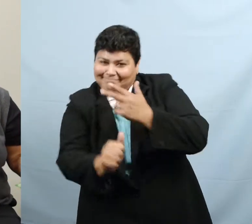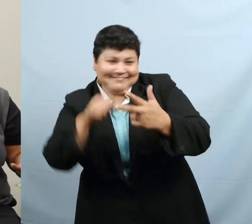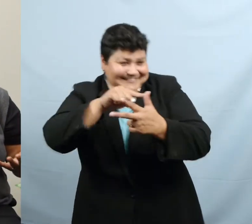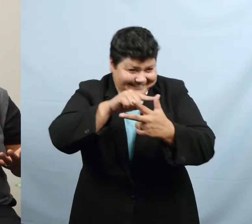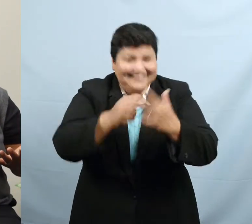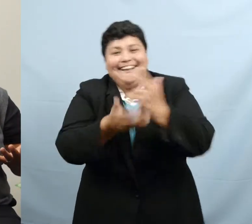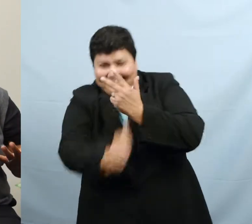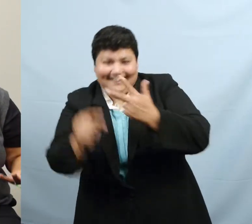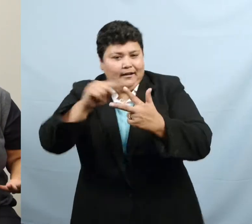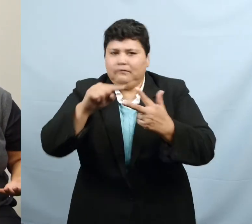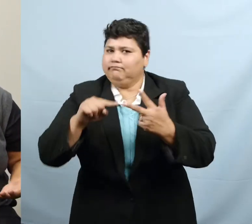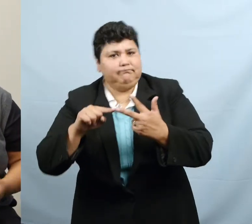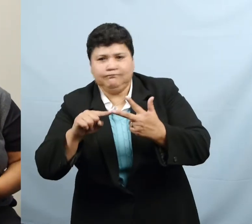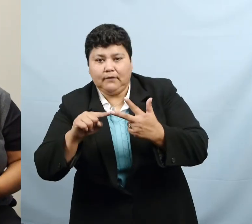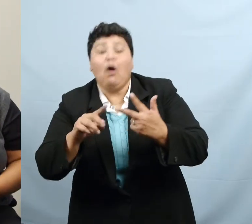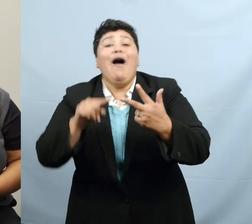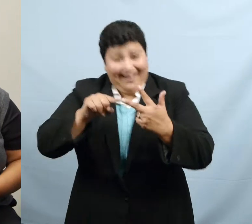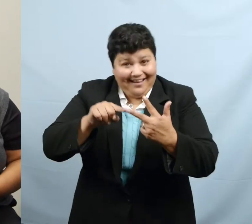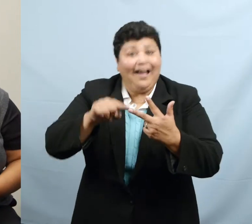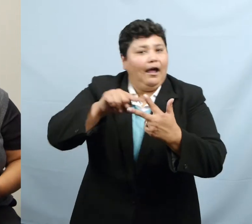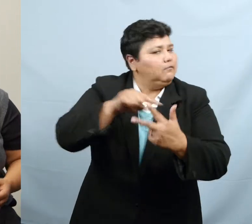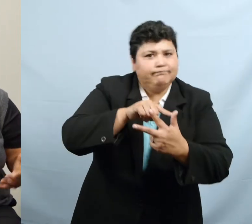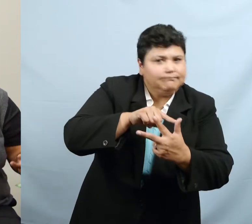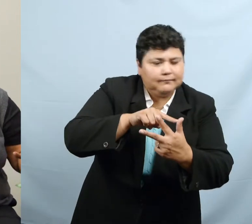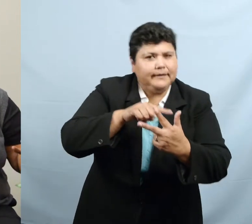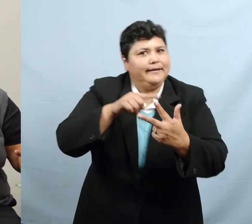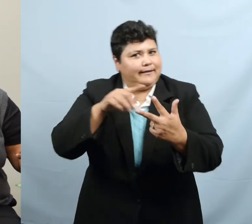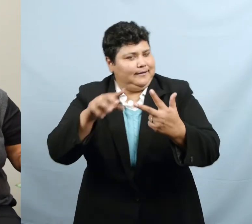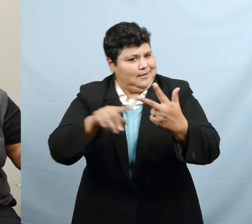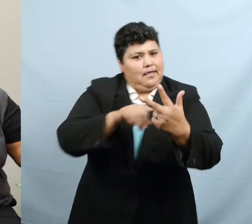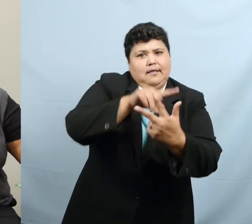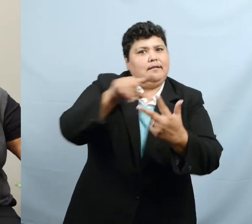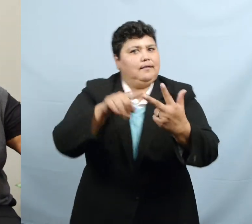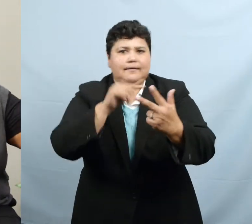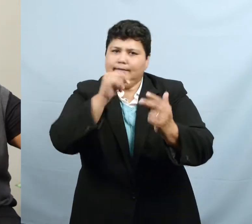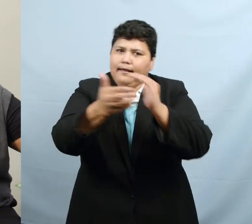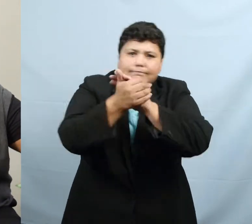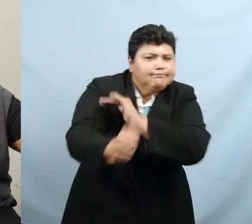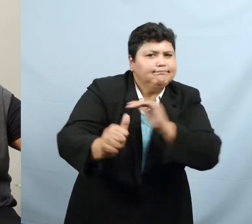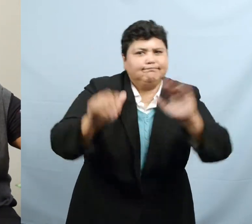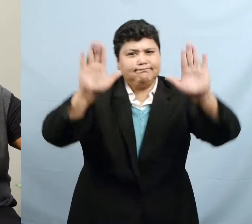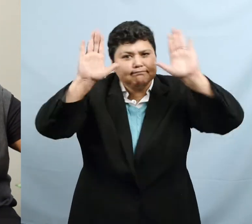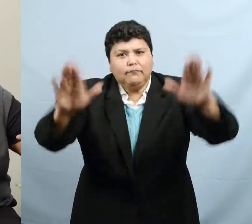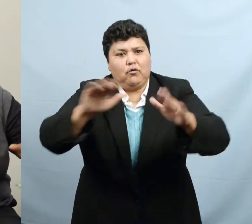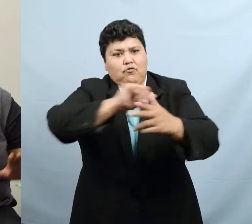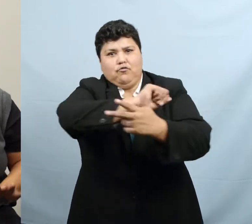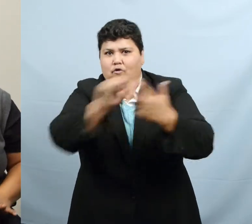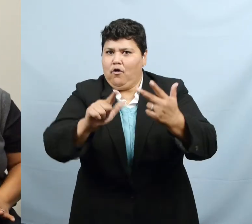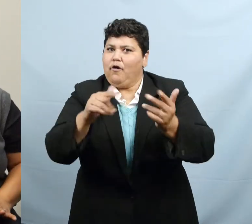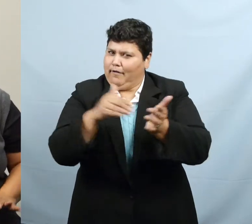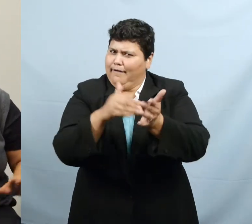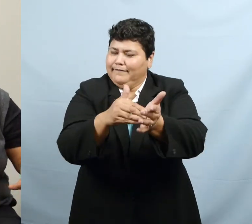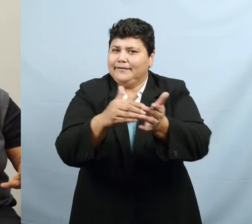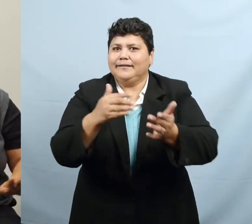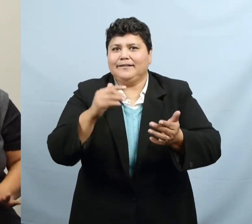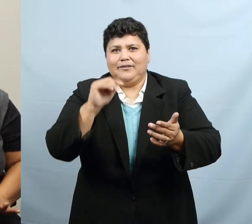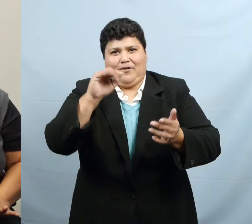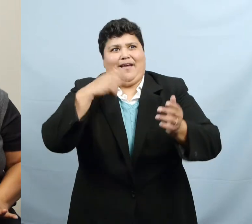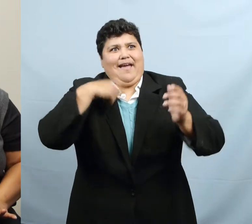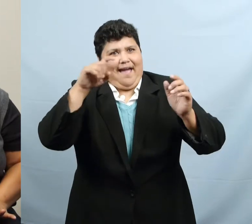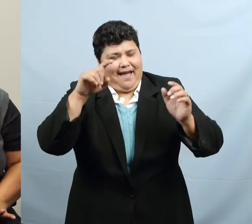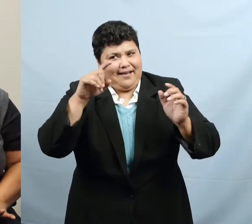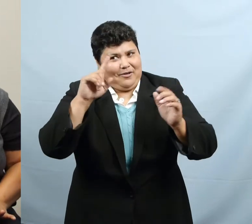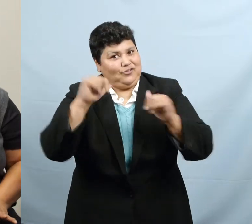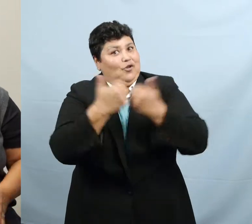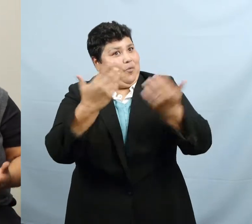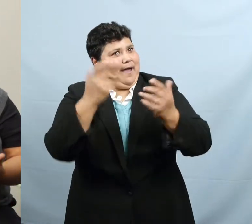languages and we need extra support. And so some of the challenges is convincing people that no, we're not superhuman and no, we cannot do